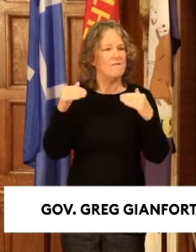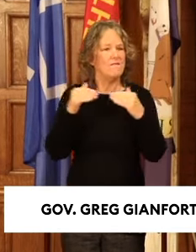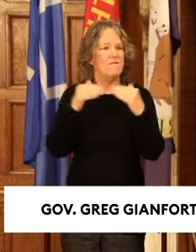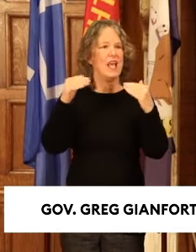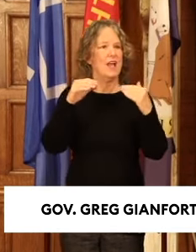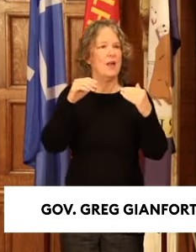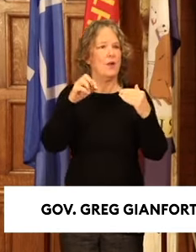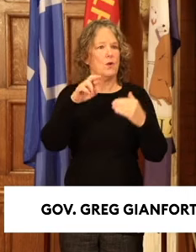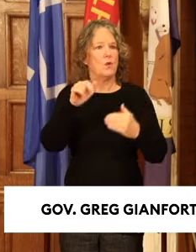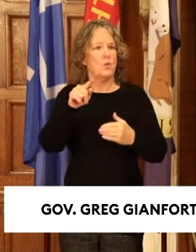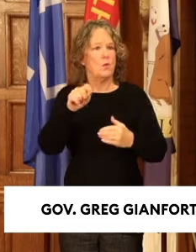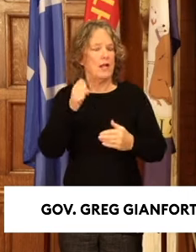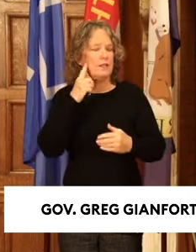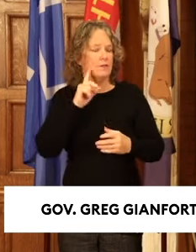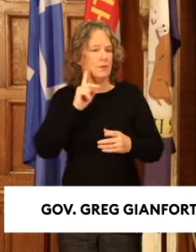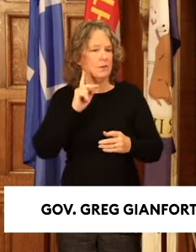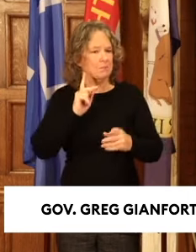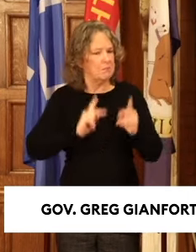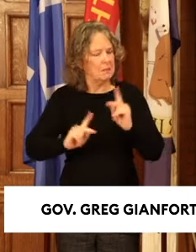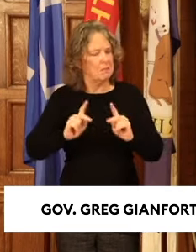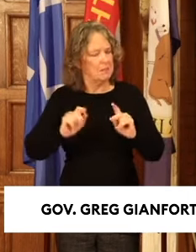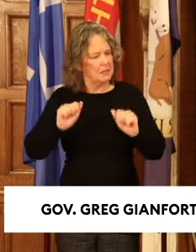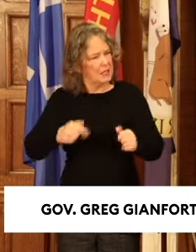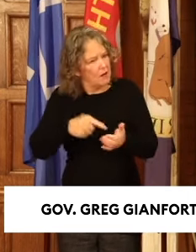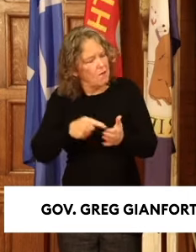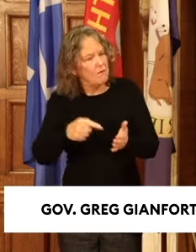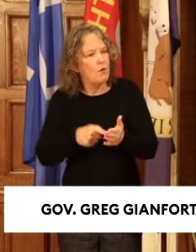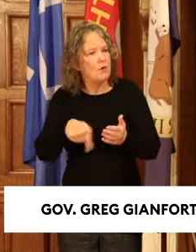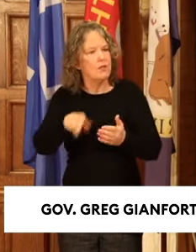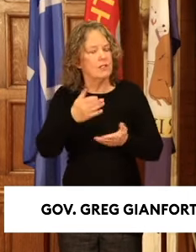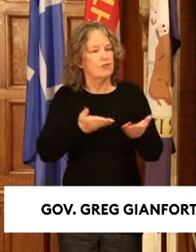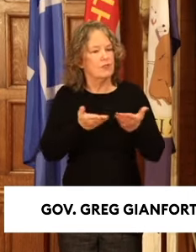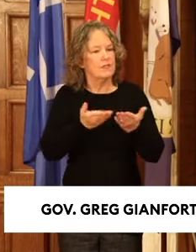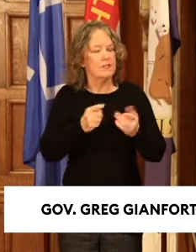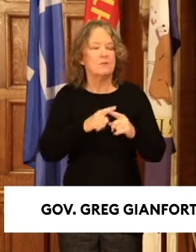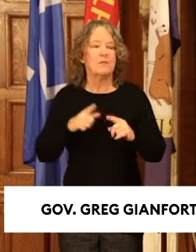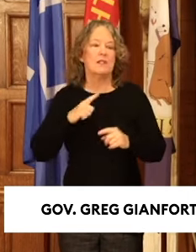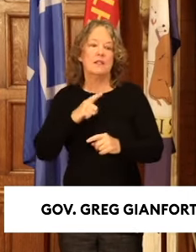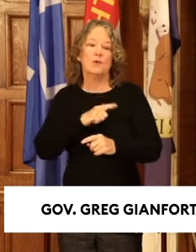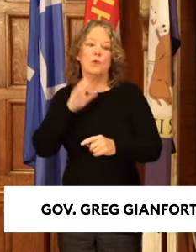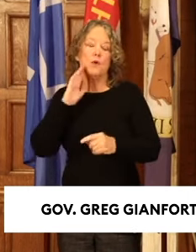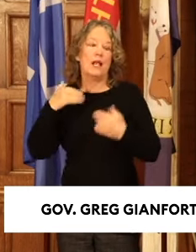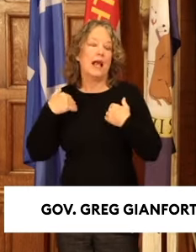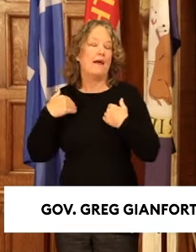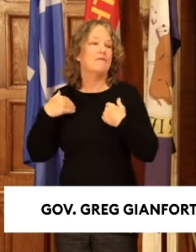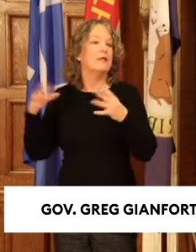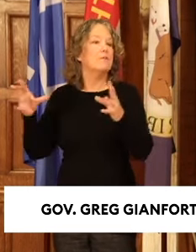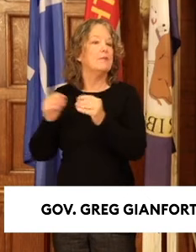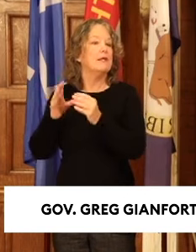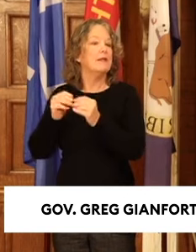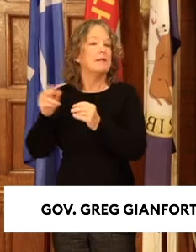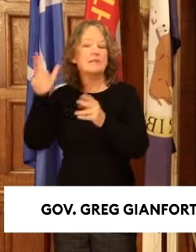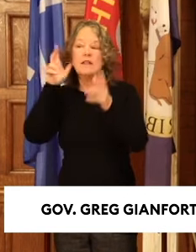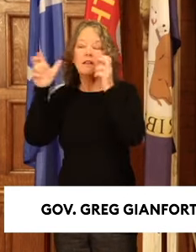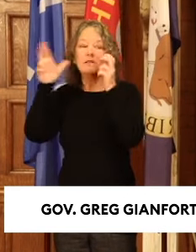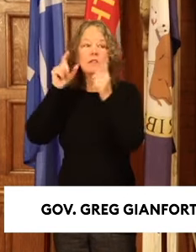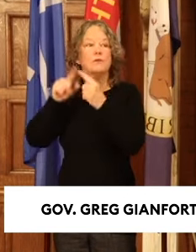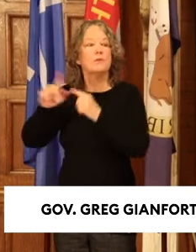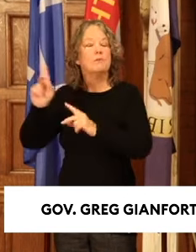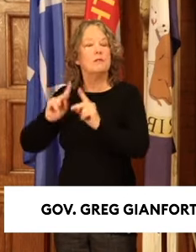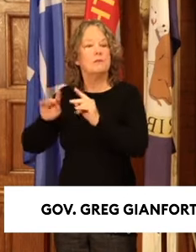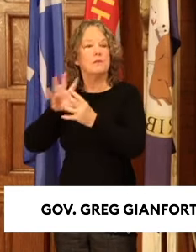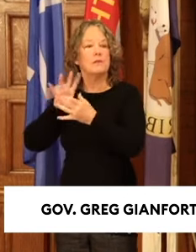available to folks. But again, the legislature is going to have their hearings. They're going to collect public input, and I'm sure we'll get a better result.